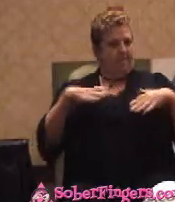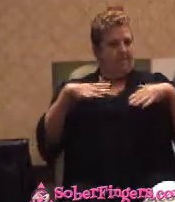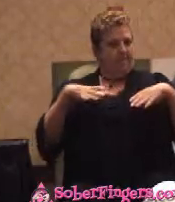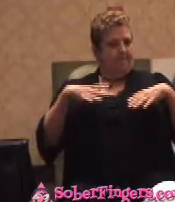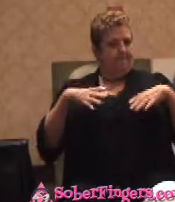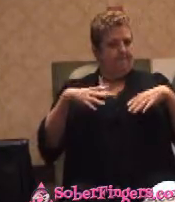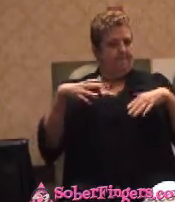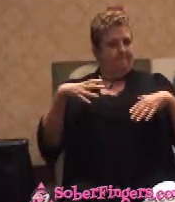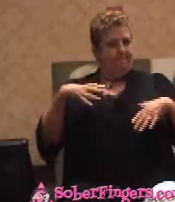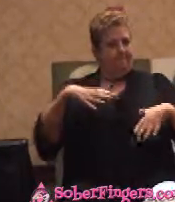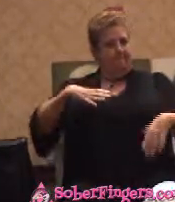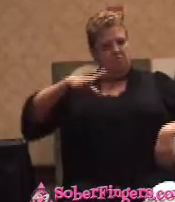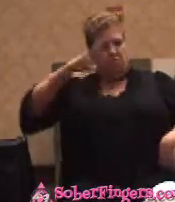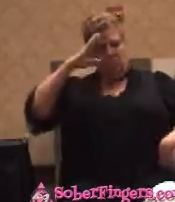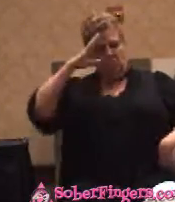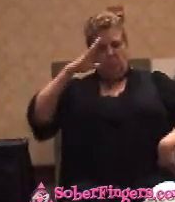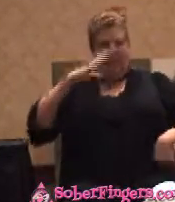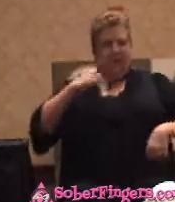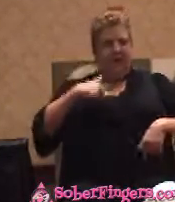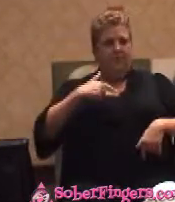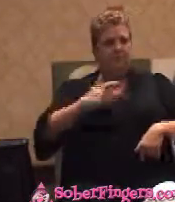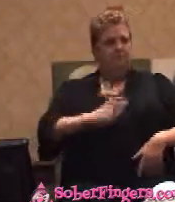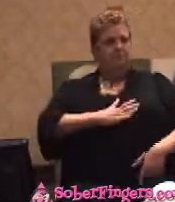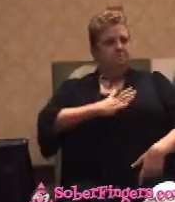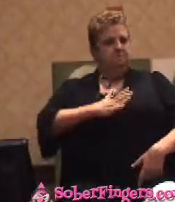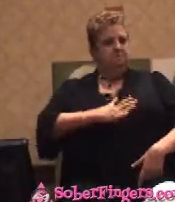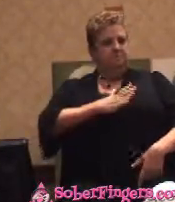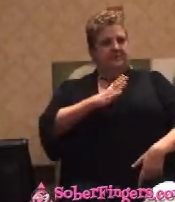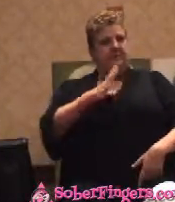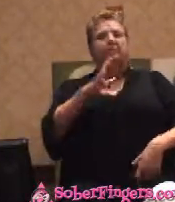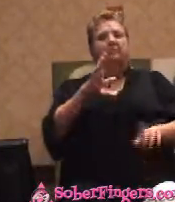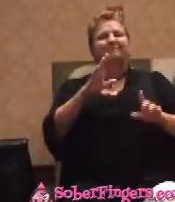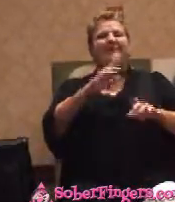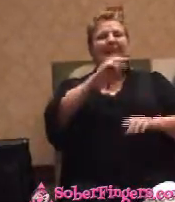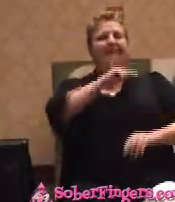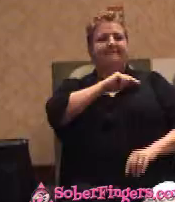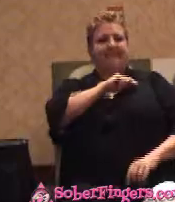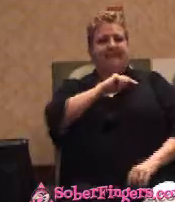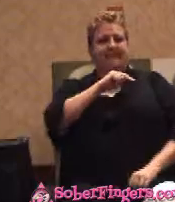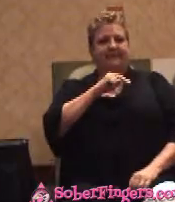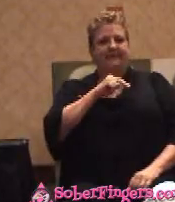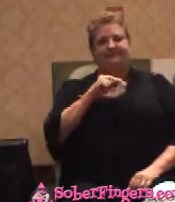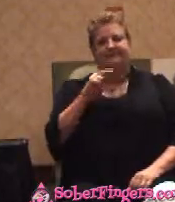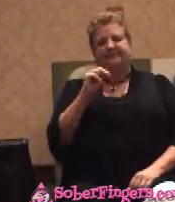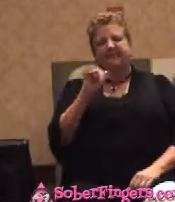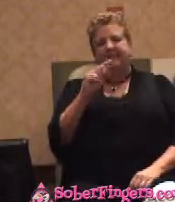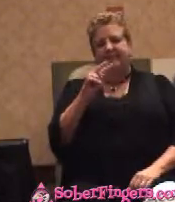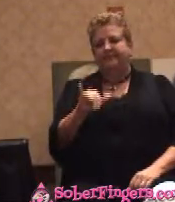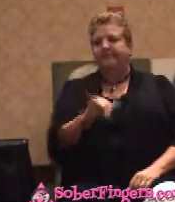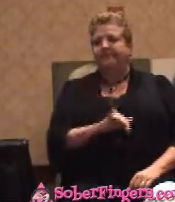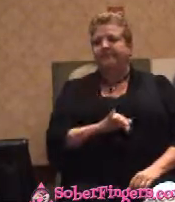I was an officer and a gentleman in the United States Navy. And she was impressed.